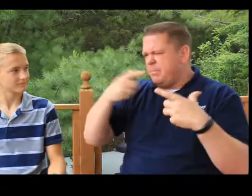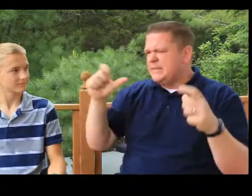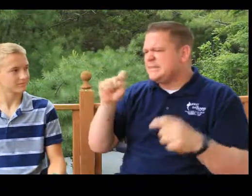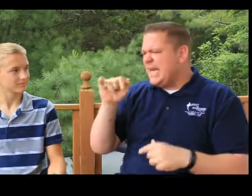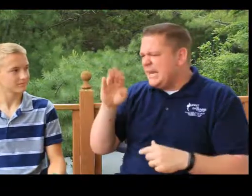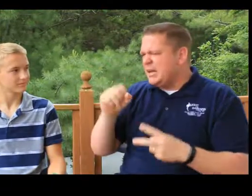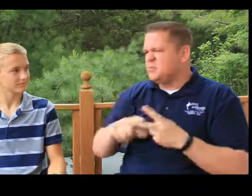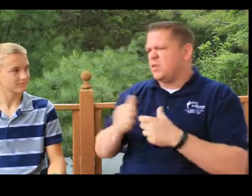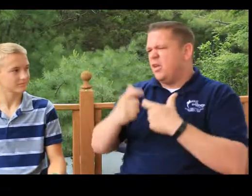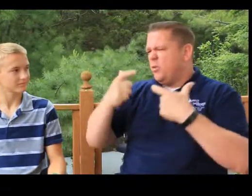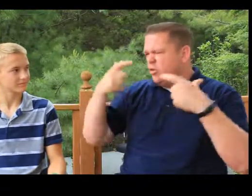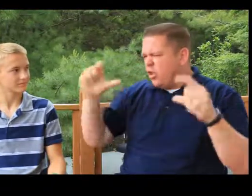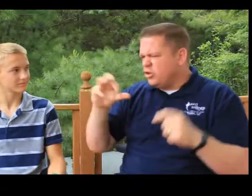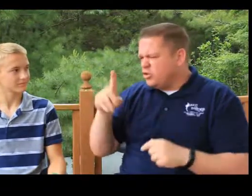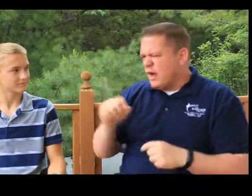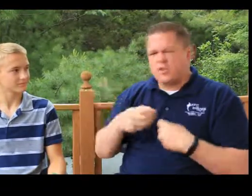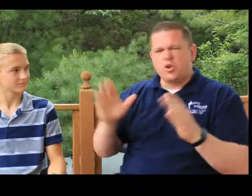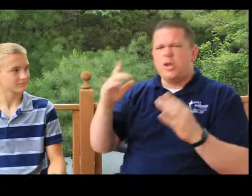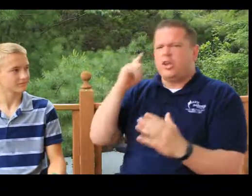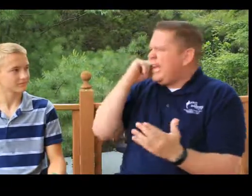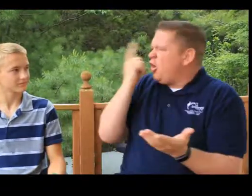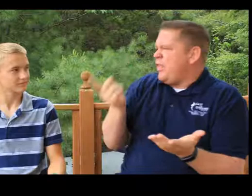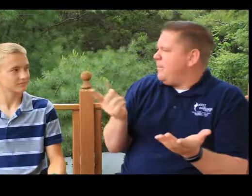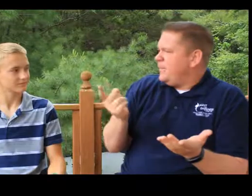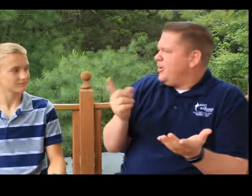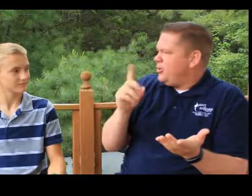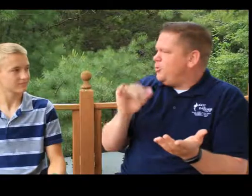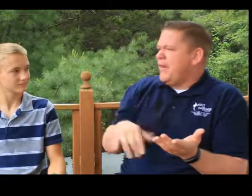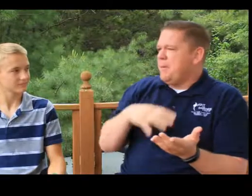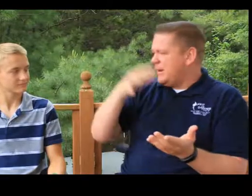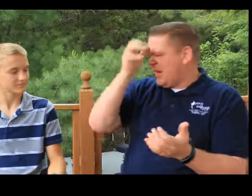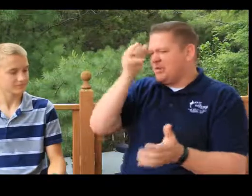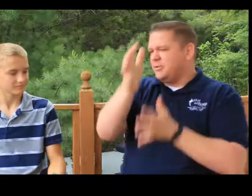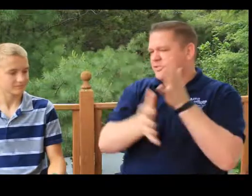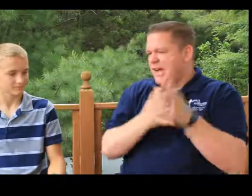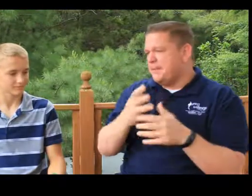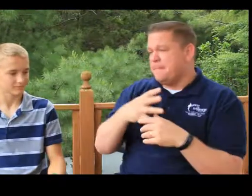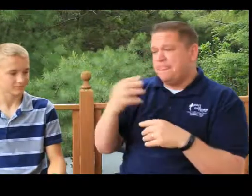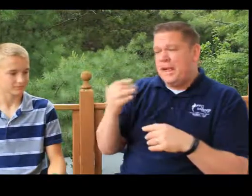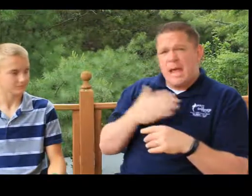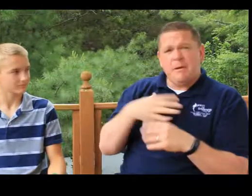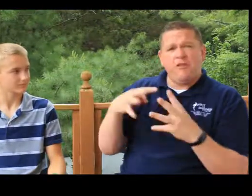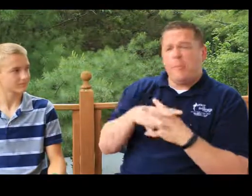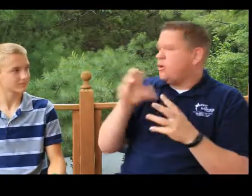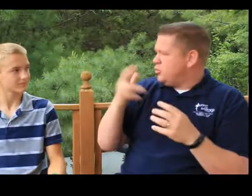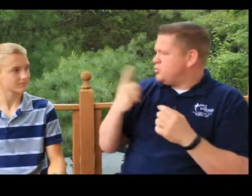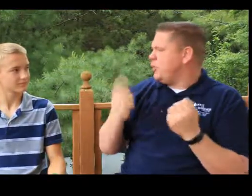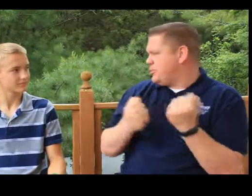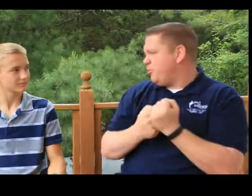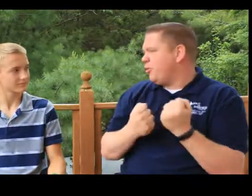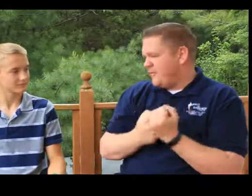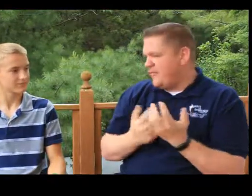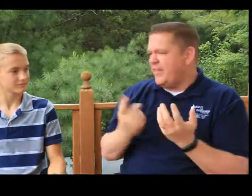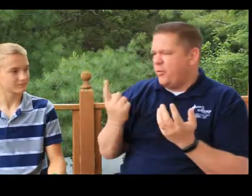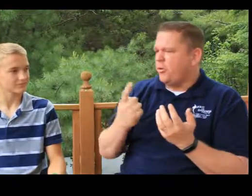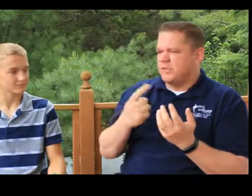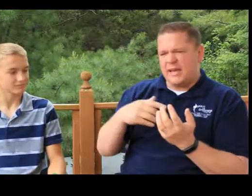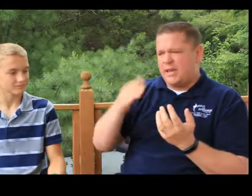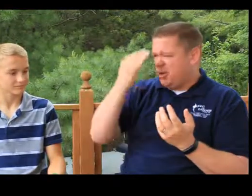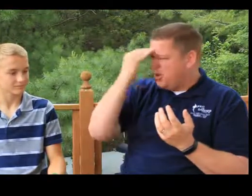big stadiums with large crowd. There's no way you could hear them do that. But my dad was able to sign to me. And my football coaches were always supportive of that. They were always like, hey, you know,